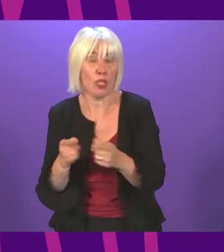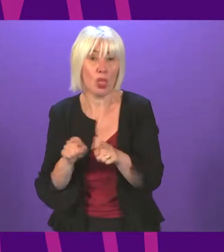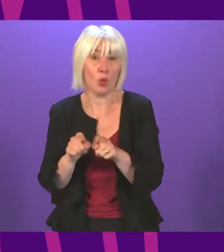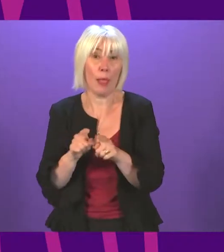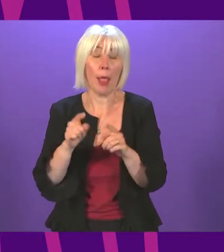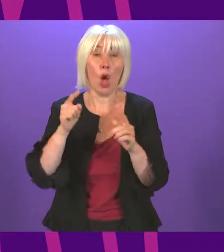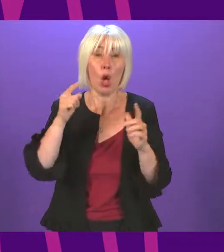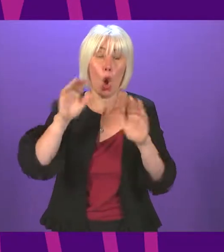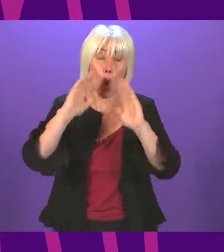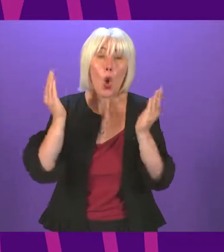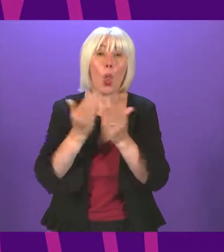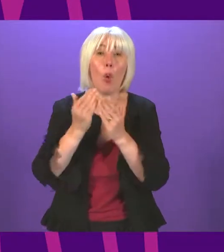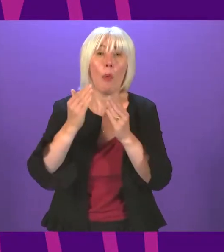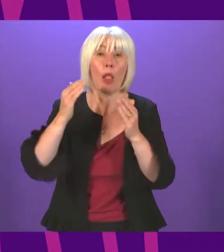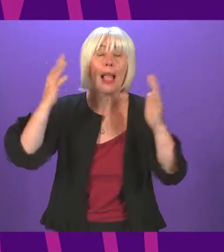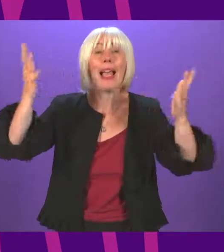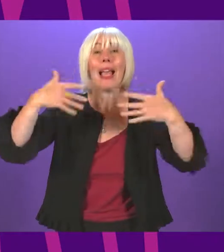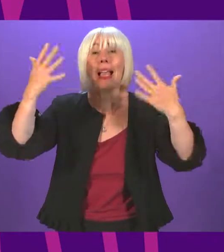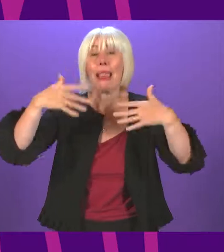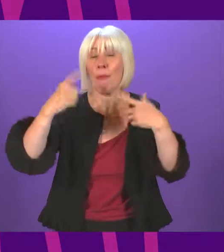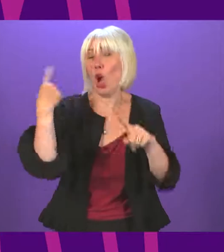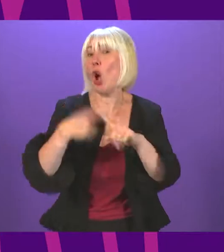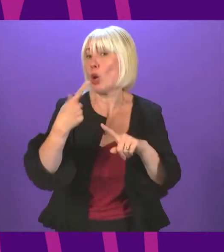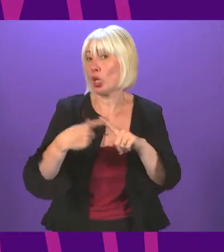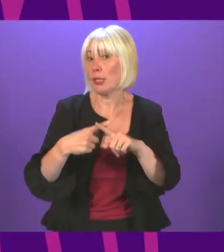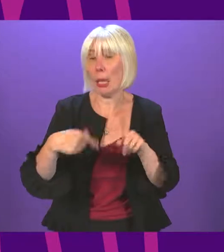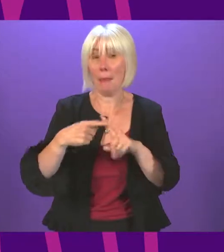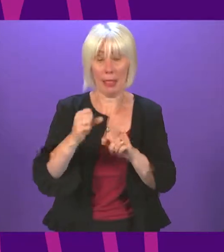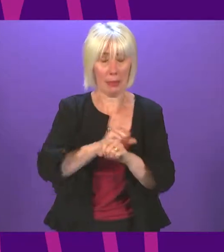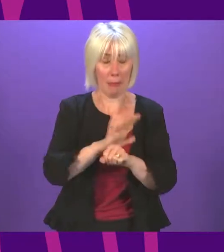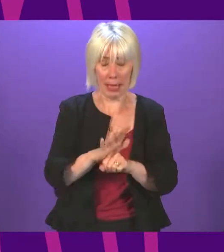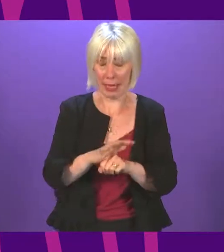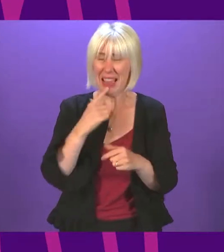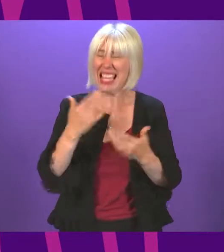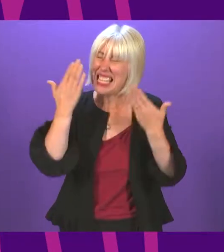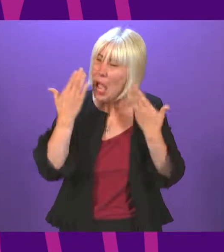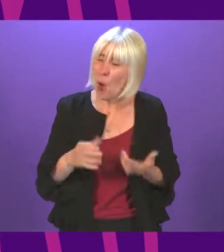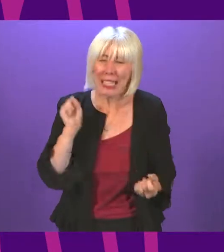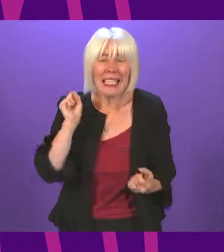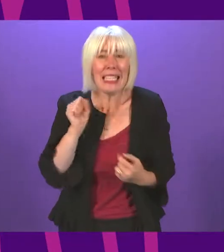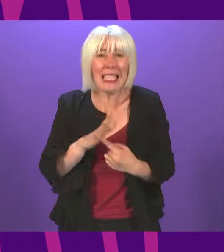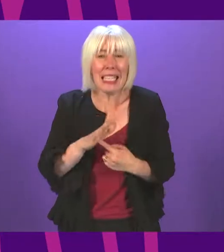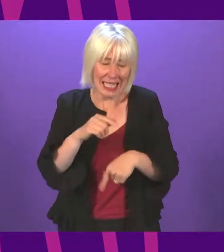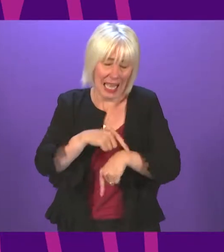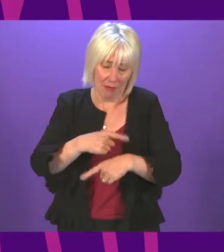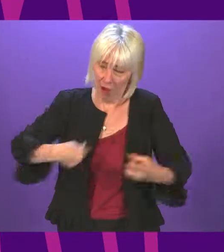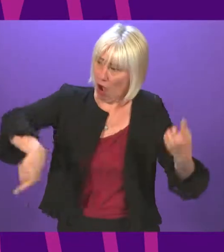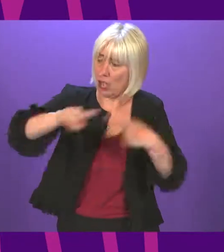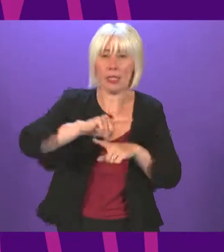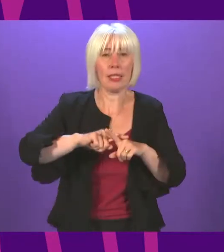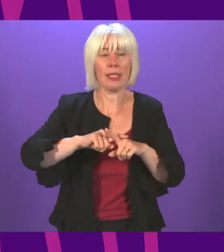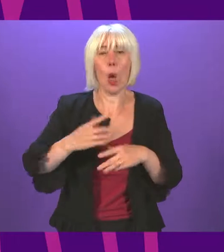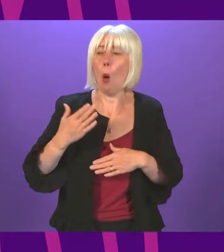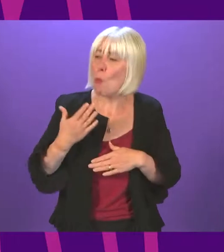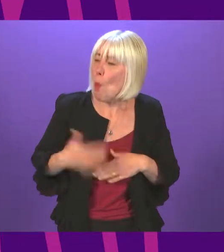climate emergency. This is a real and huge moment for our country. What it requires is not